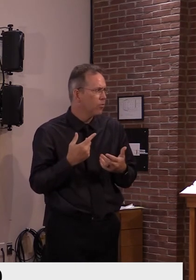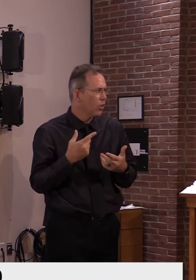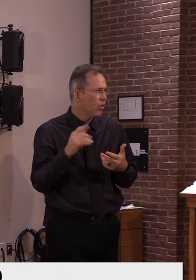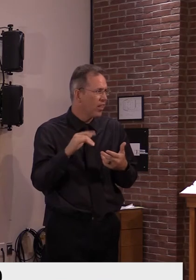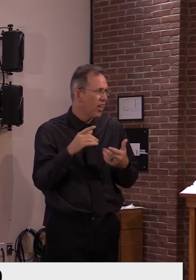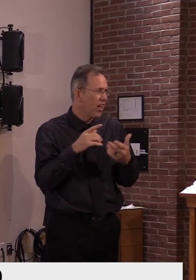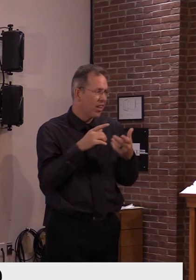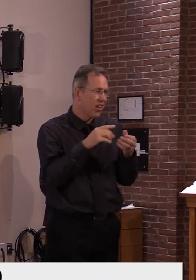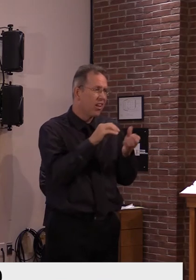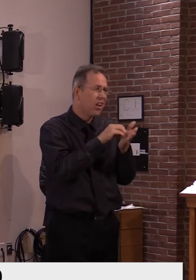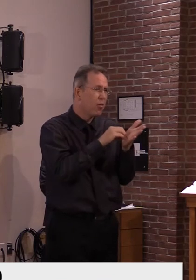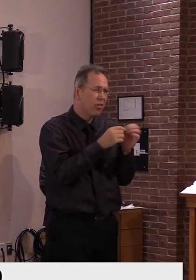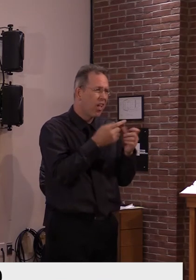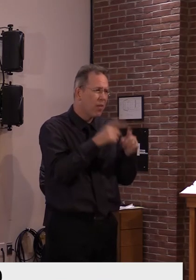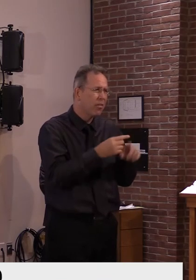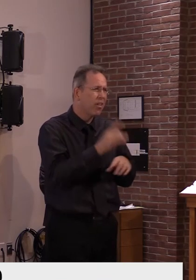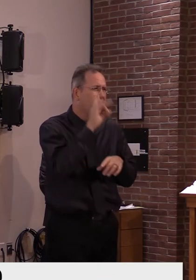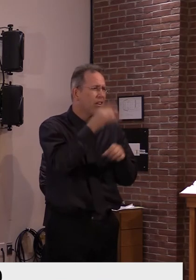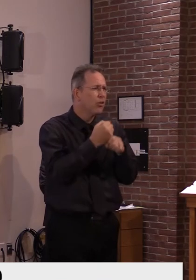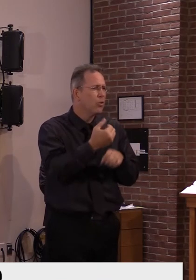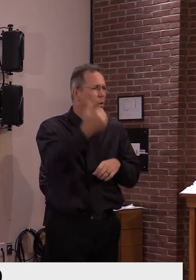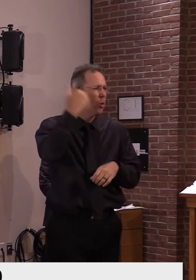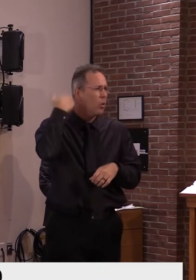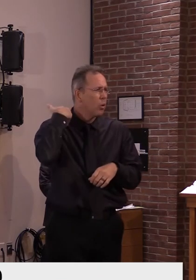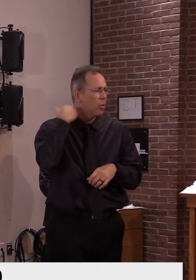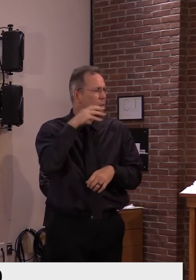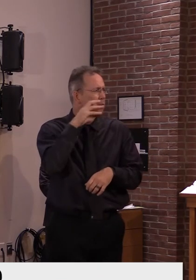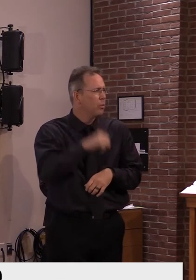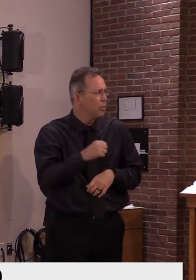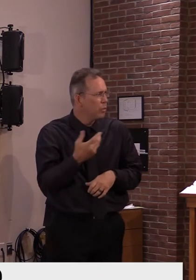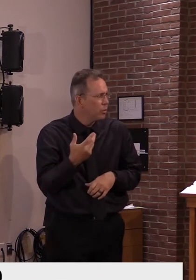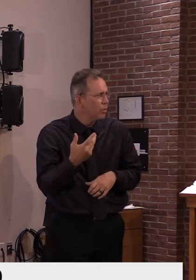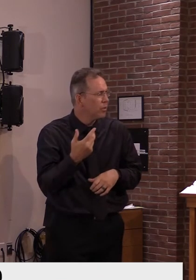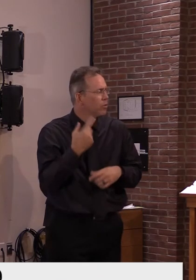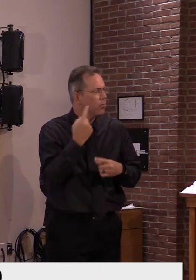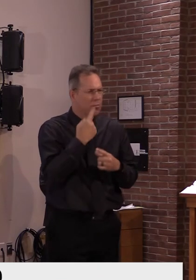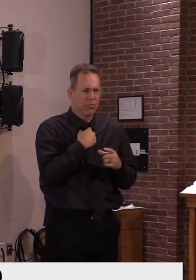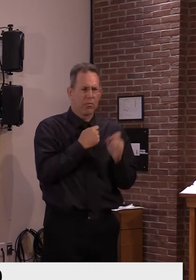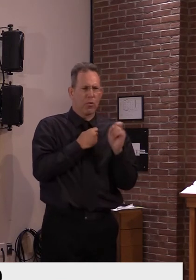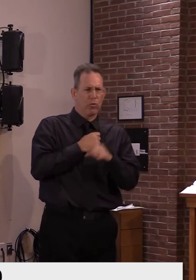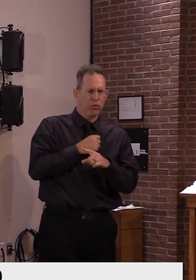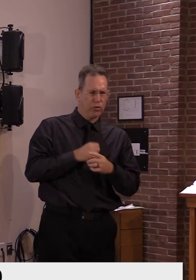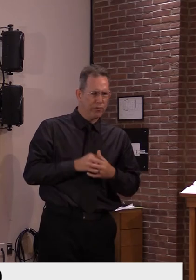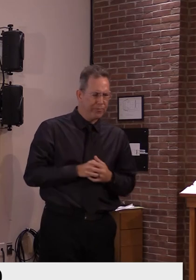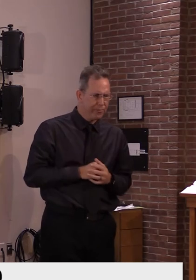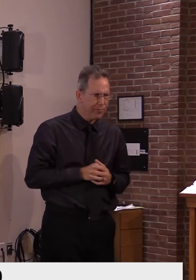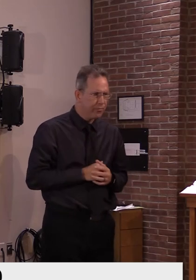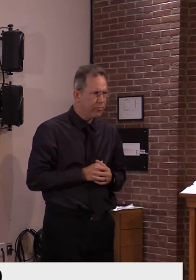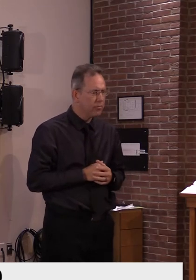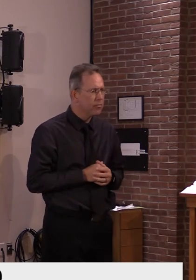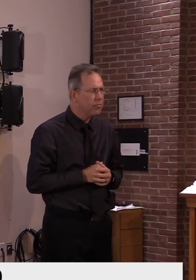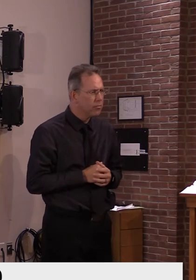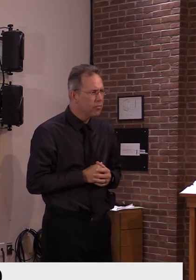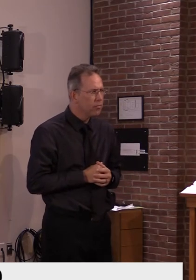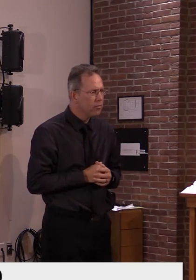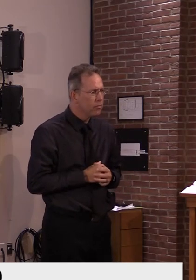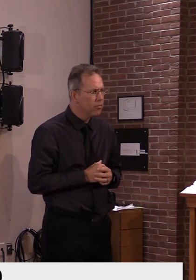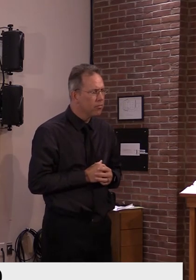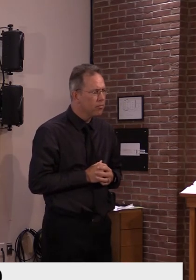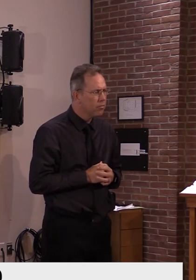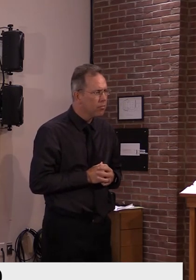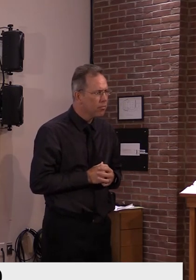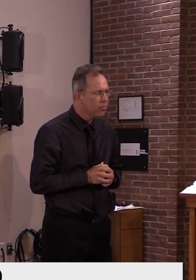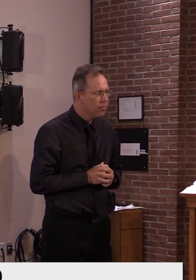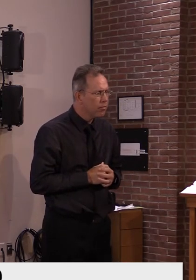but the question I have today is, uh, uh, are in, in the, the test before didn't single out or, uh, the